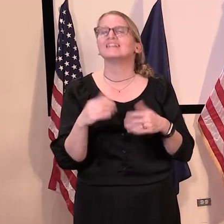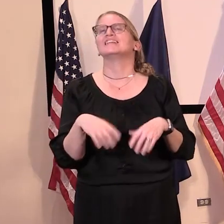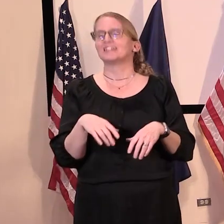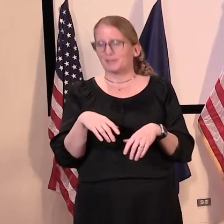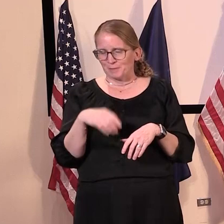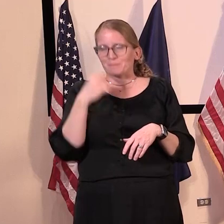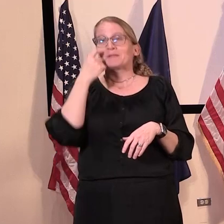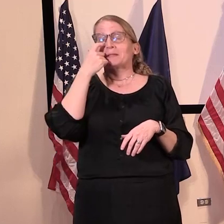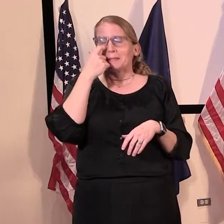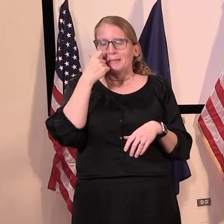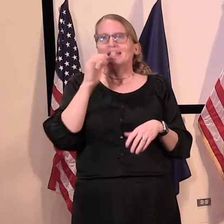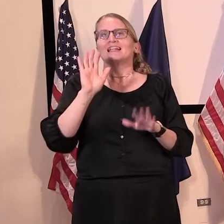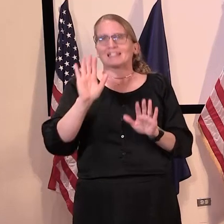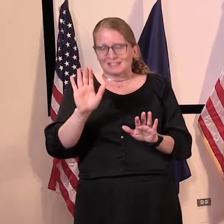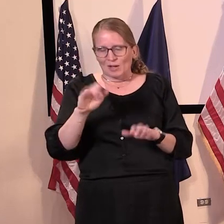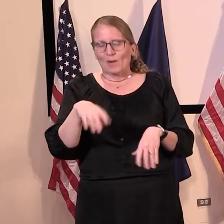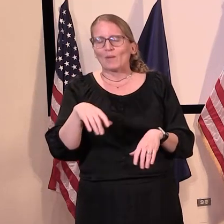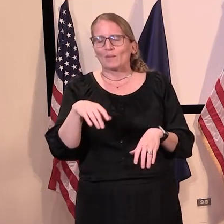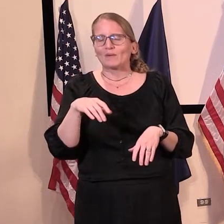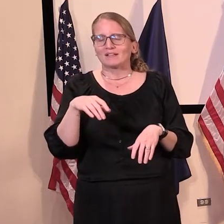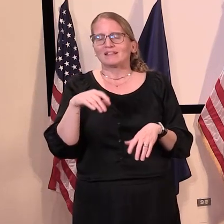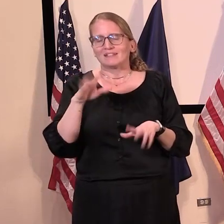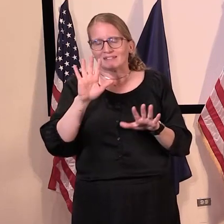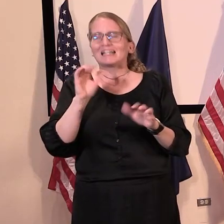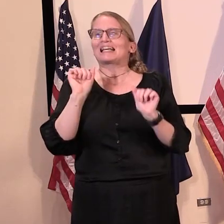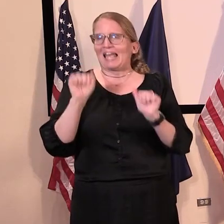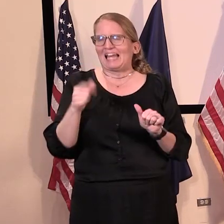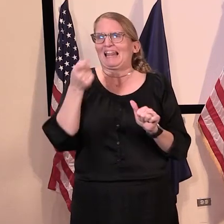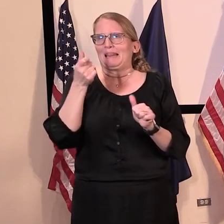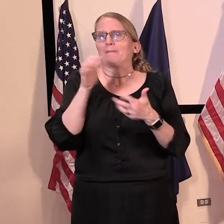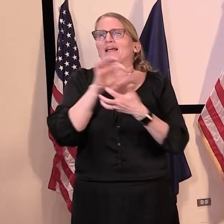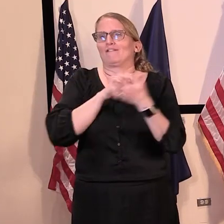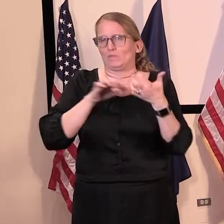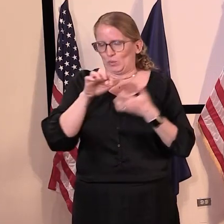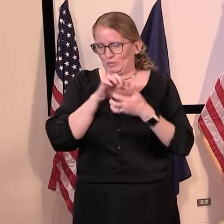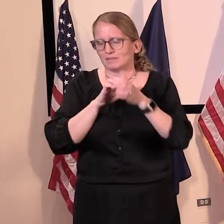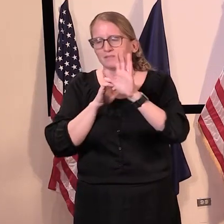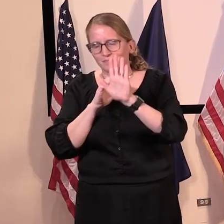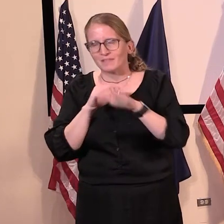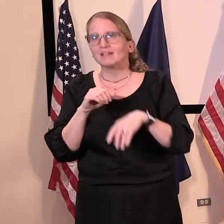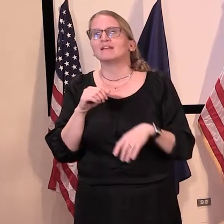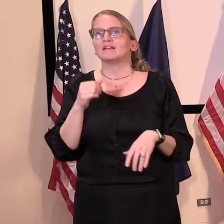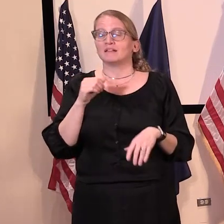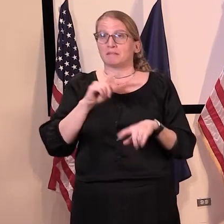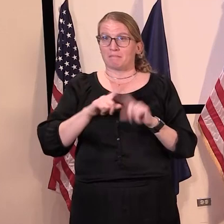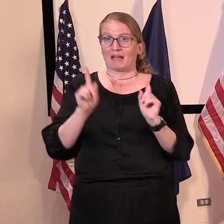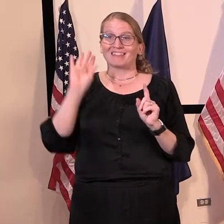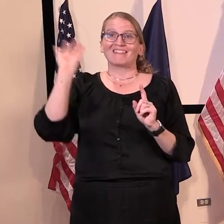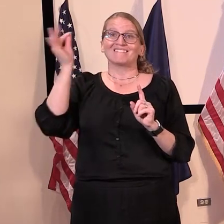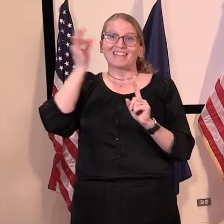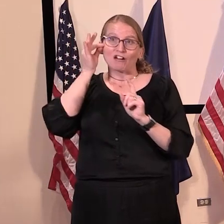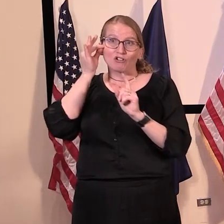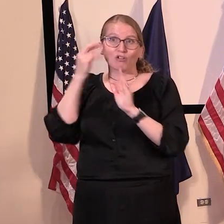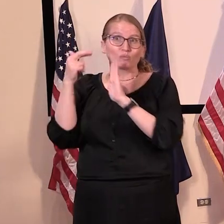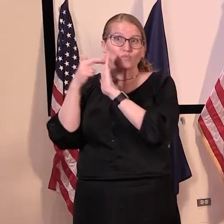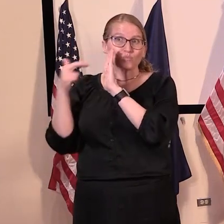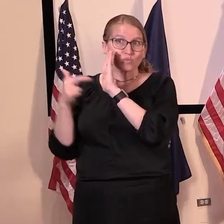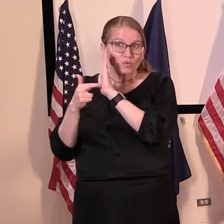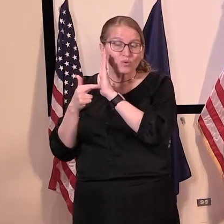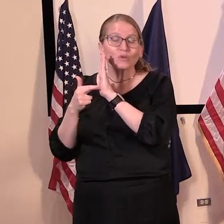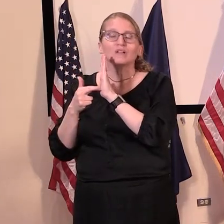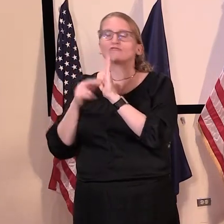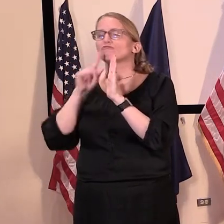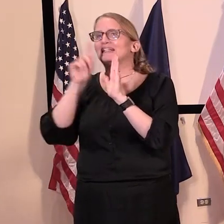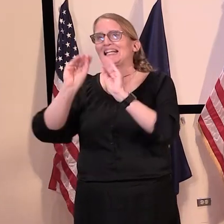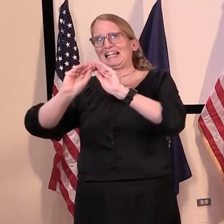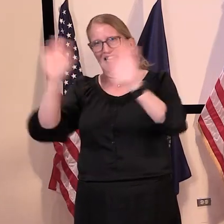confusing and, and not of our doing, but, um, the federal requirements, uh, are explicit in that someone must first